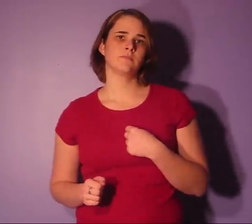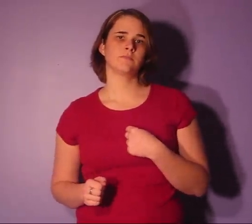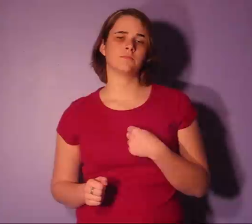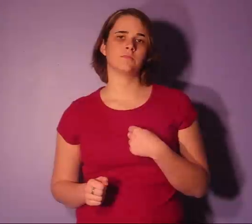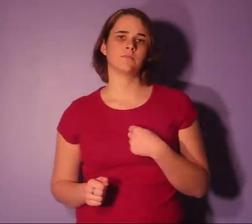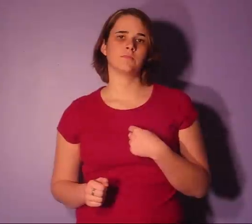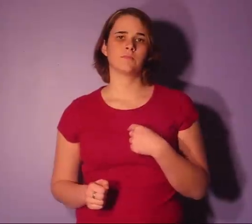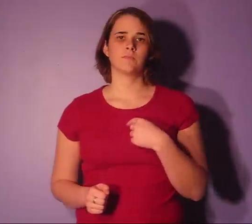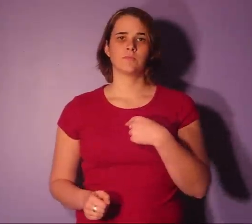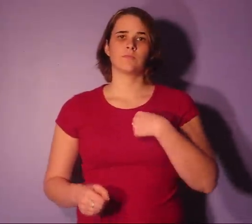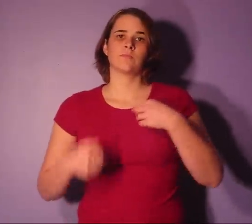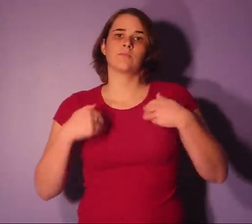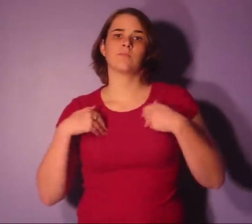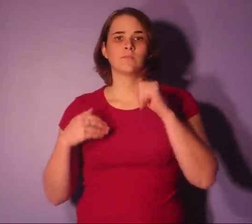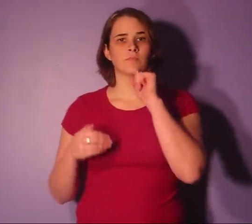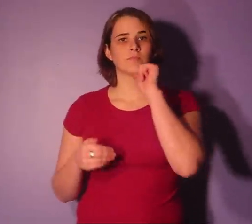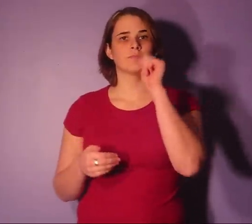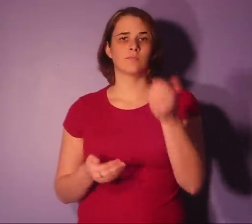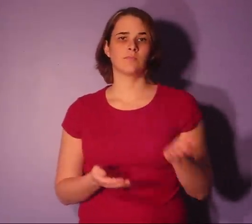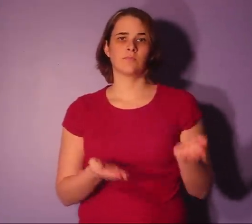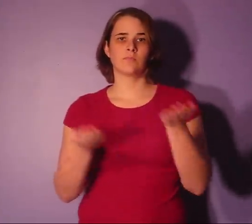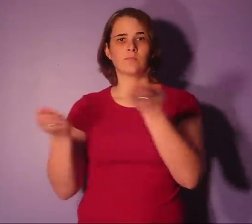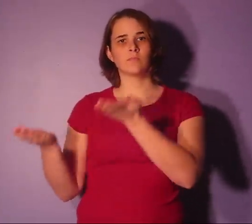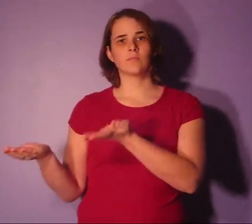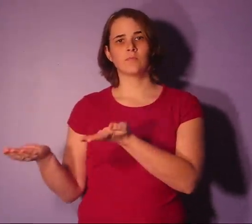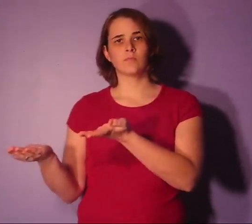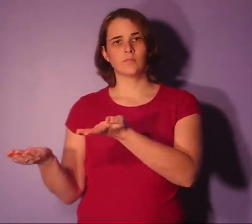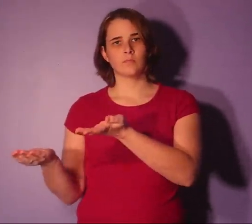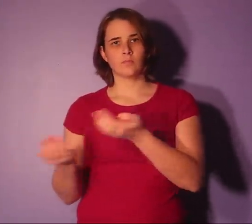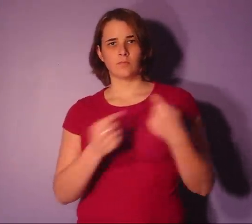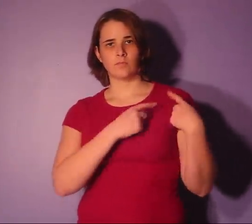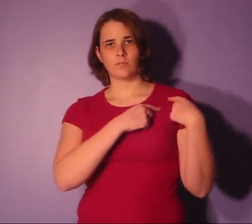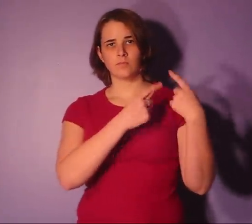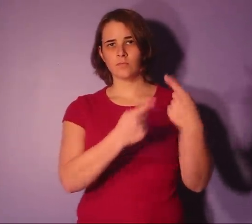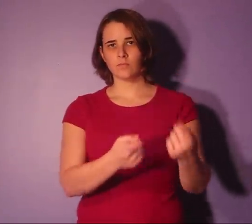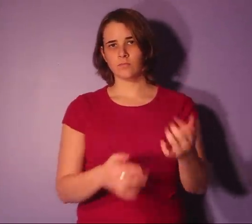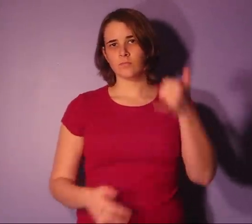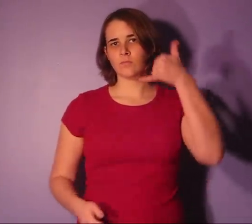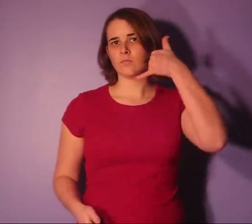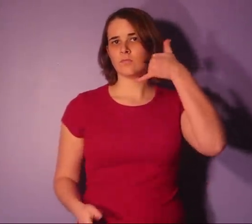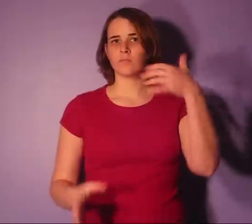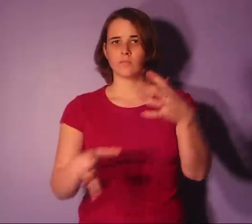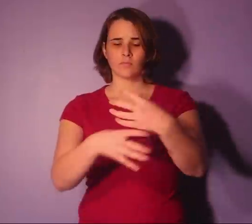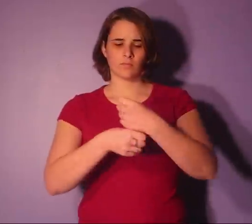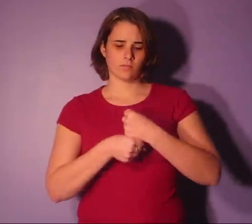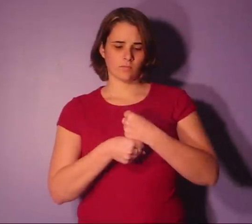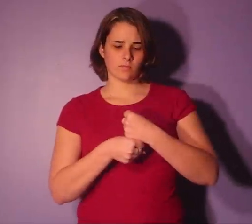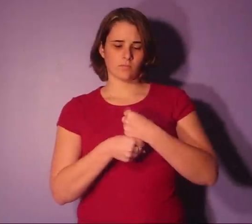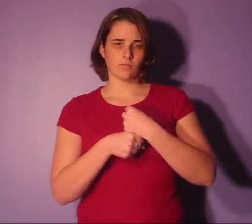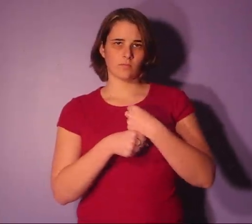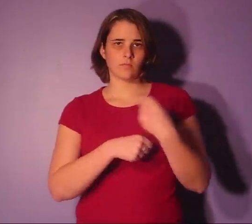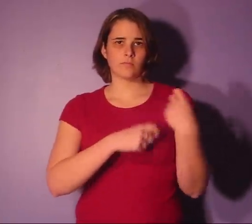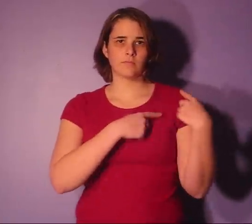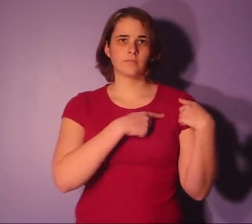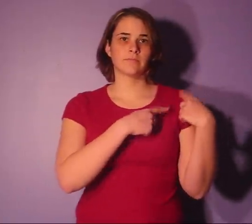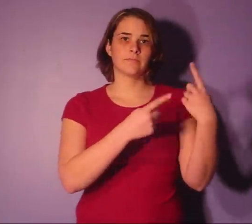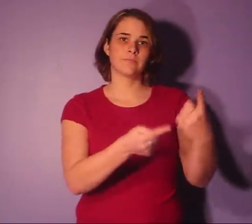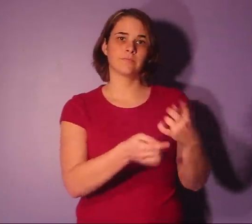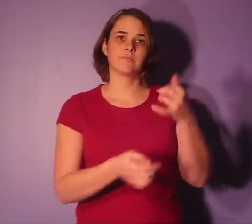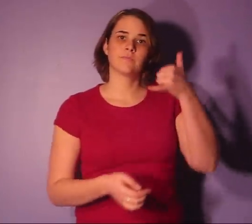I haven't moved since the call came Since the